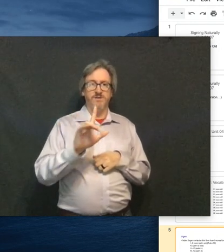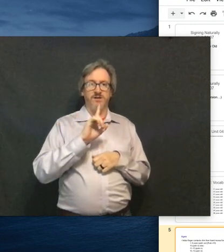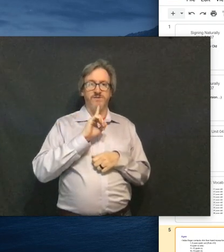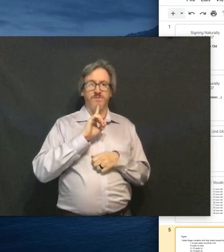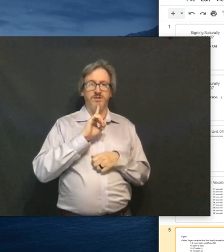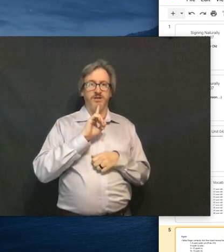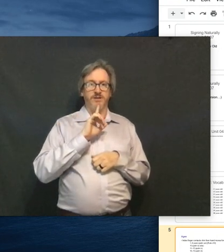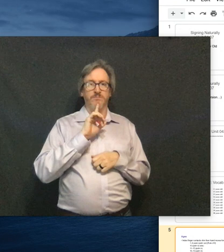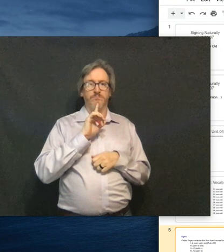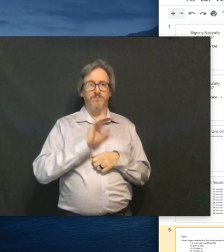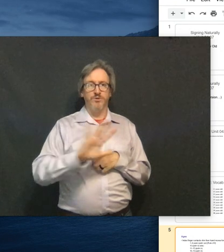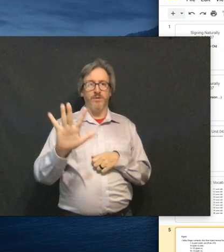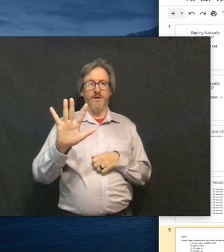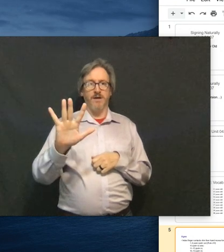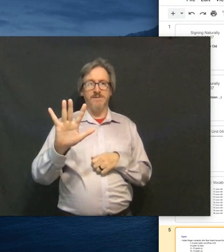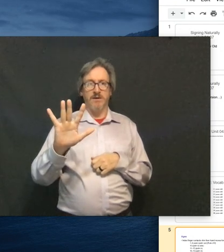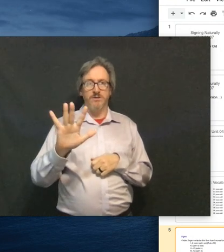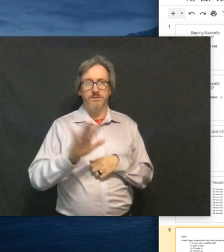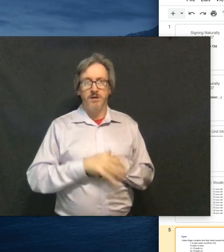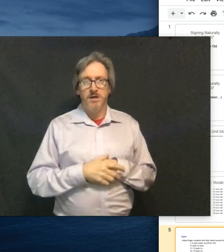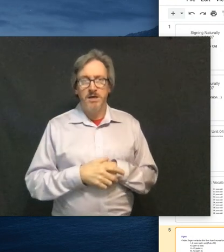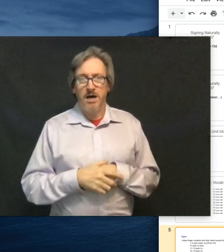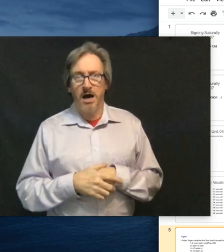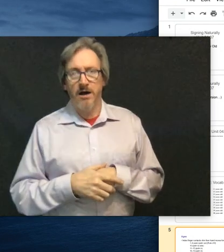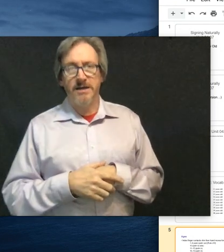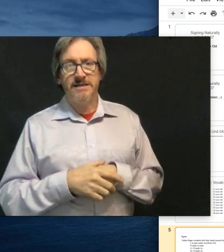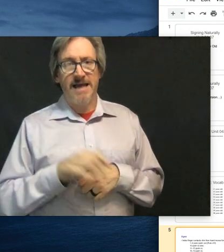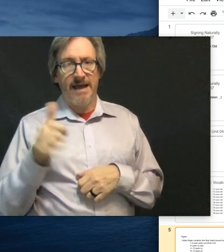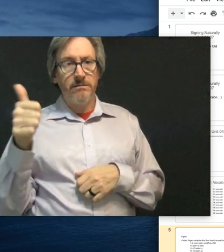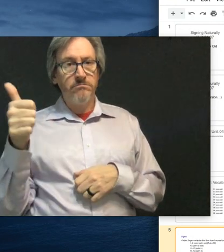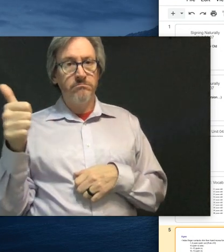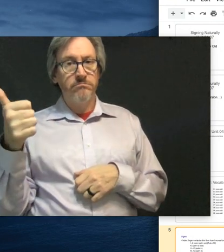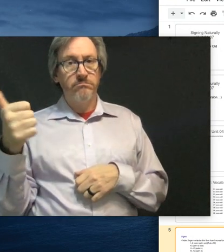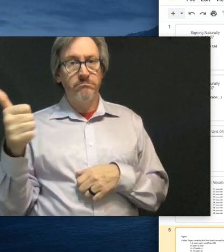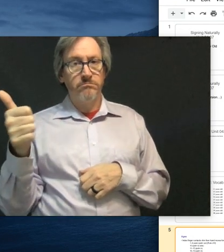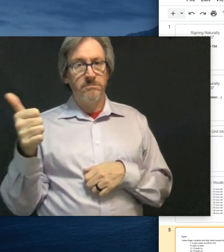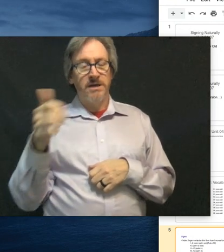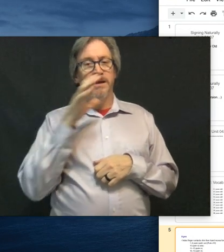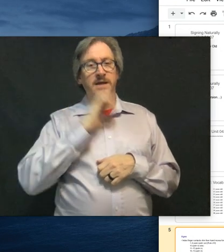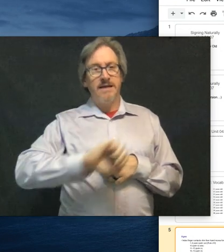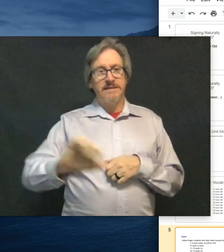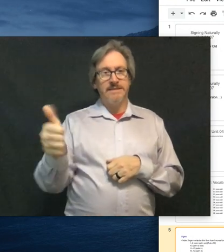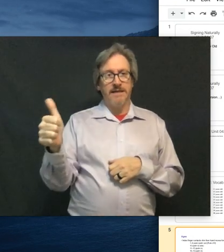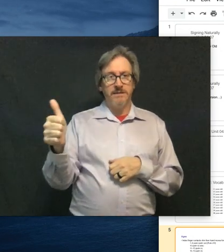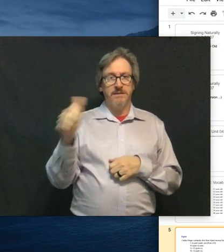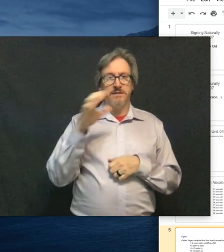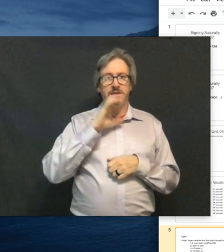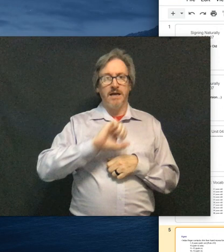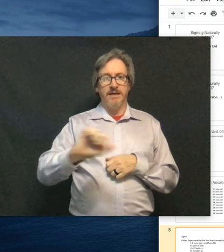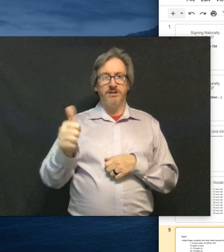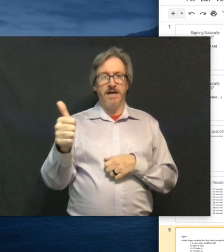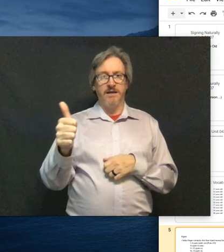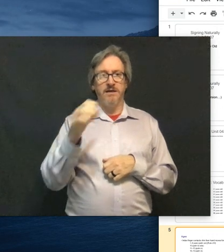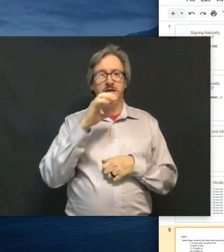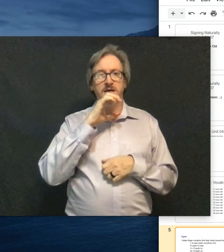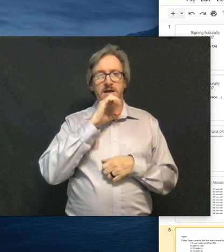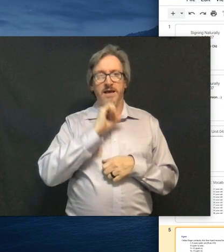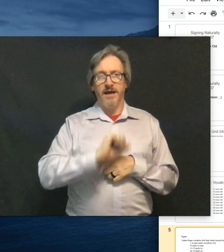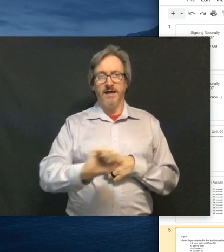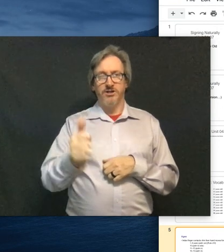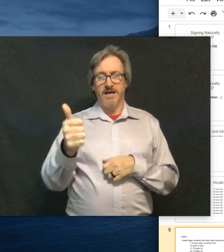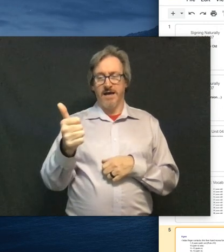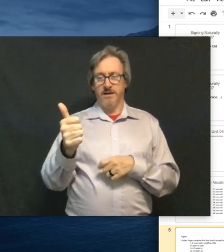five. So it starts from the chin and then comes out. Ten, ten, age ten,